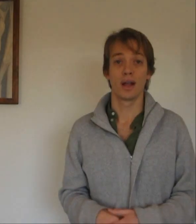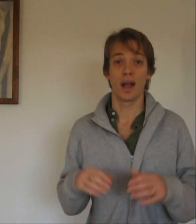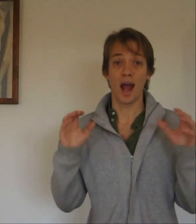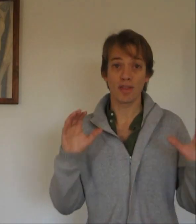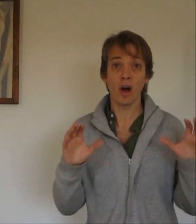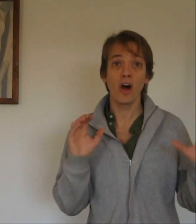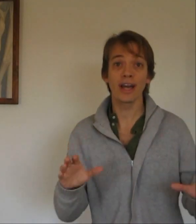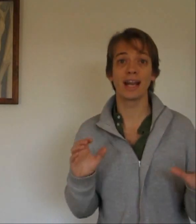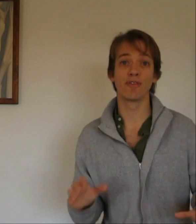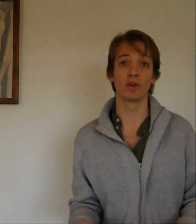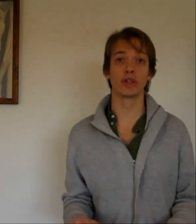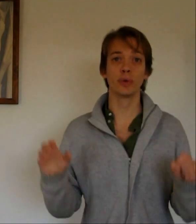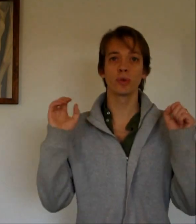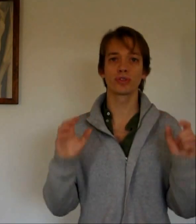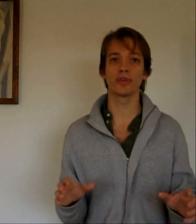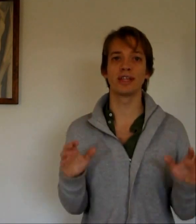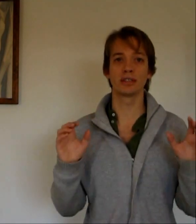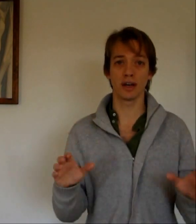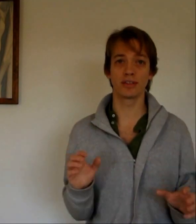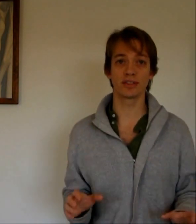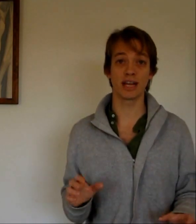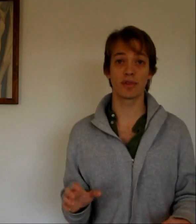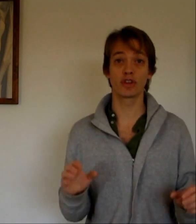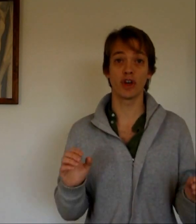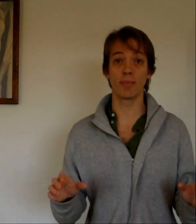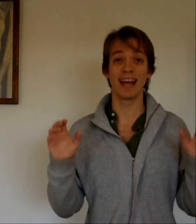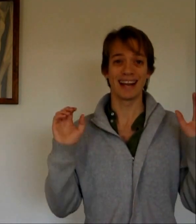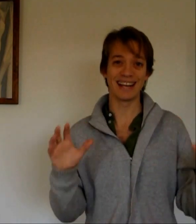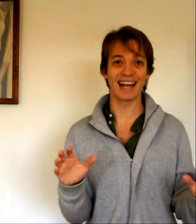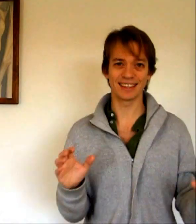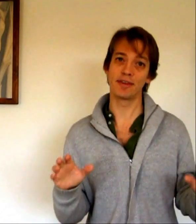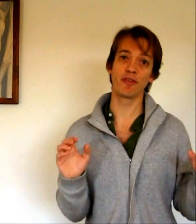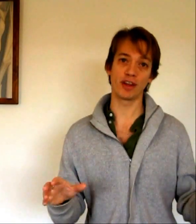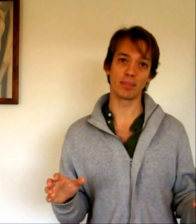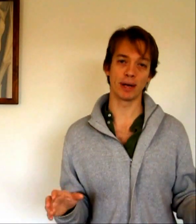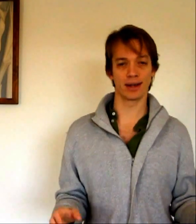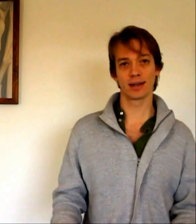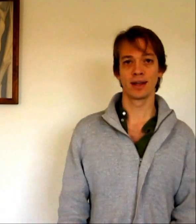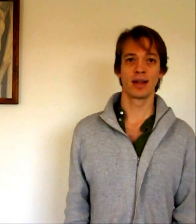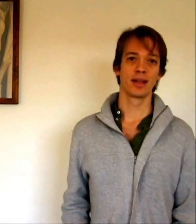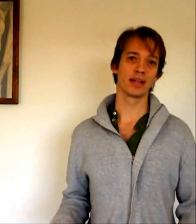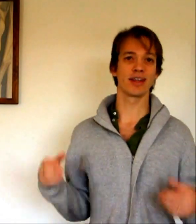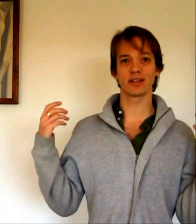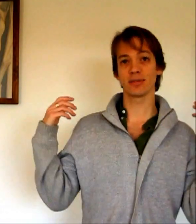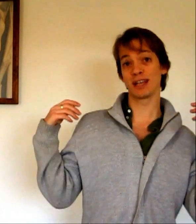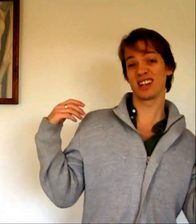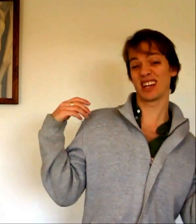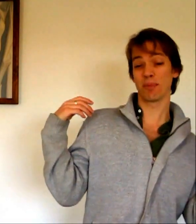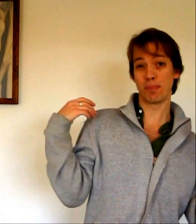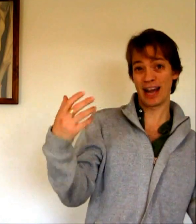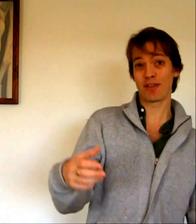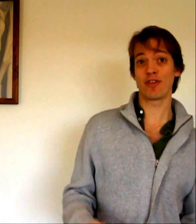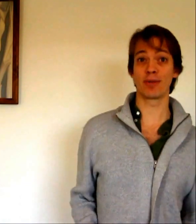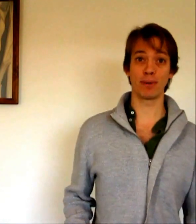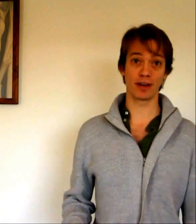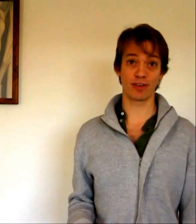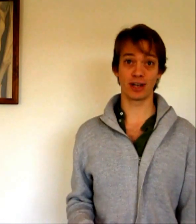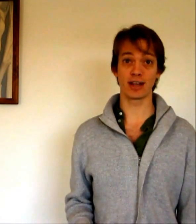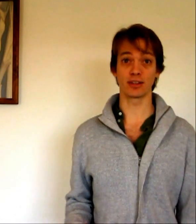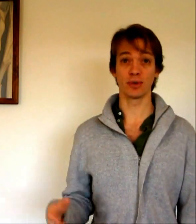At the higher level you also need to understand the term negative feedback. Now that doesn't mean you've got bad feedback for your lesson.